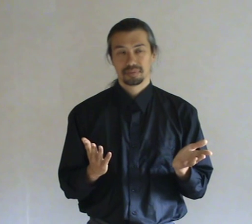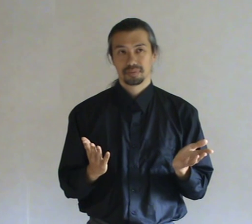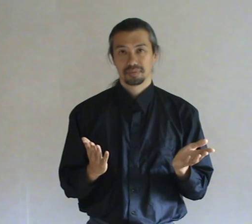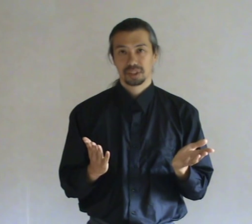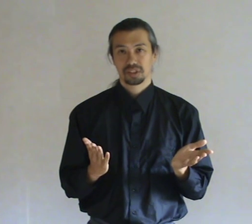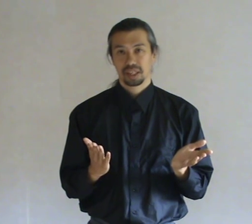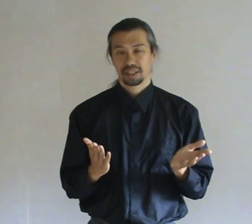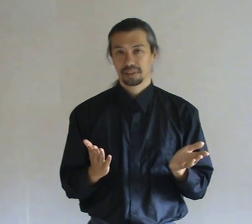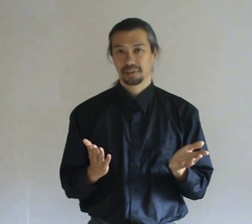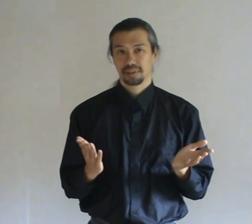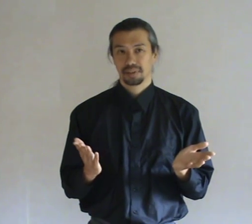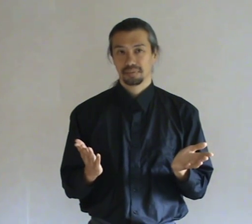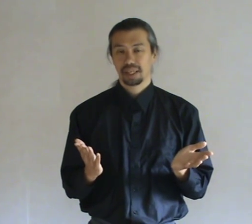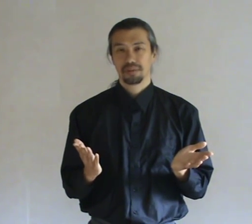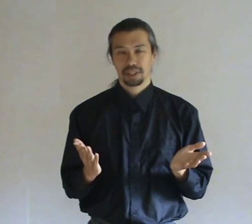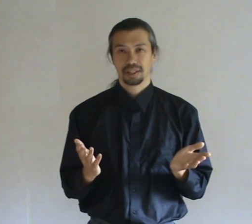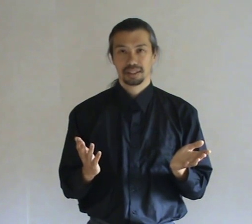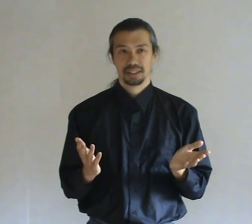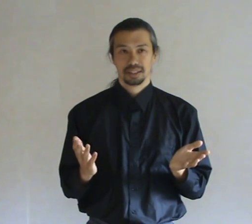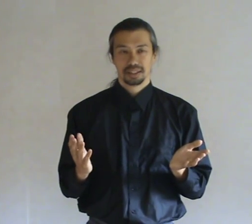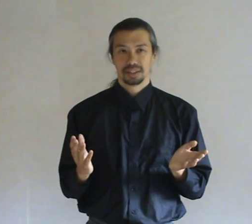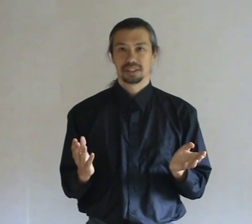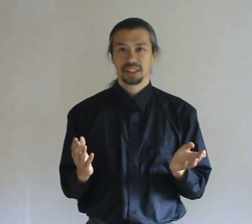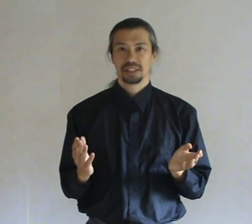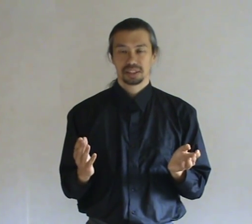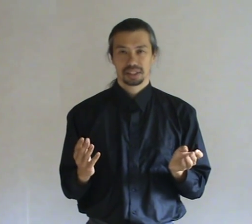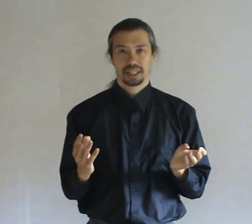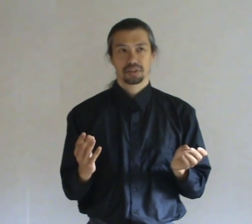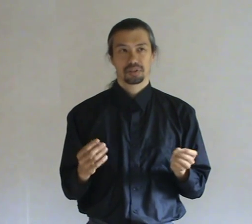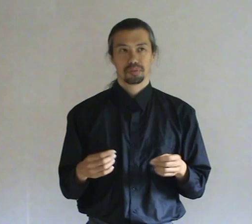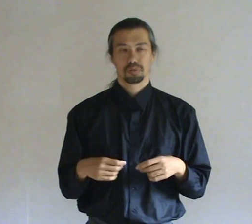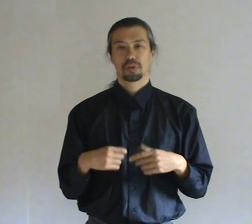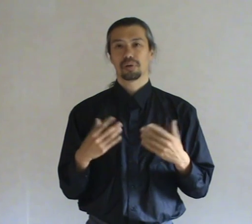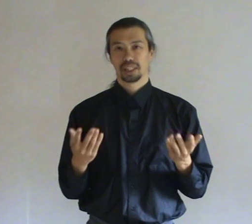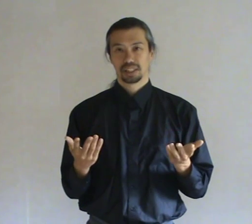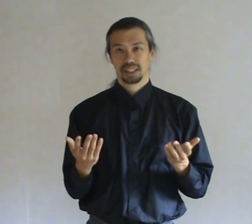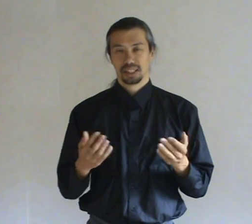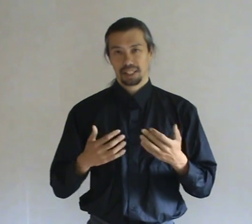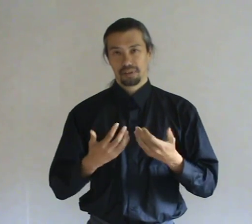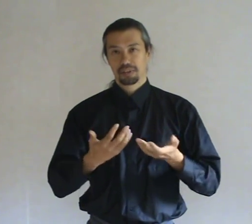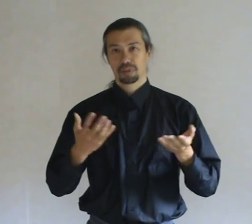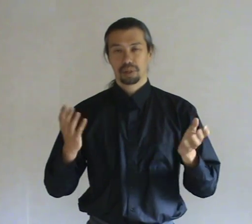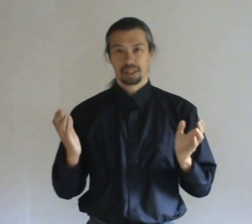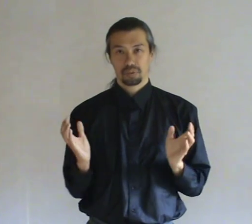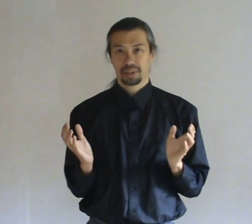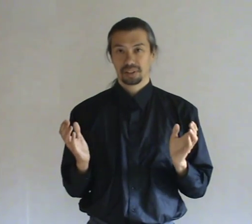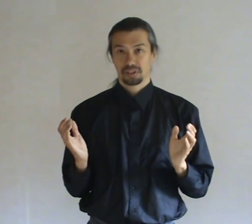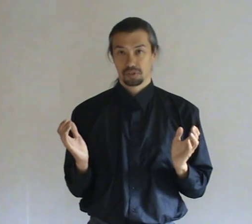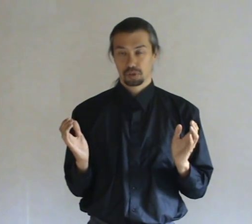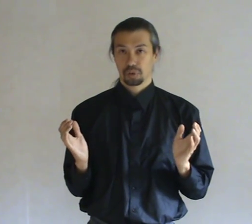Just like anything the disease cannot flourish if everybody around it is strong